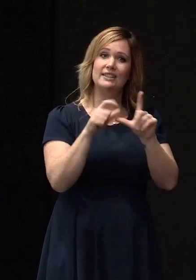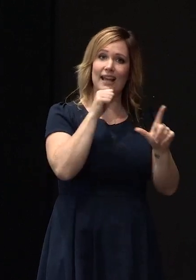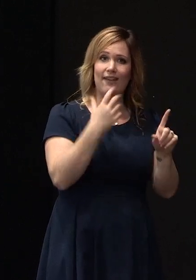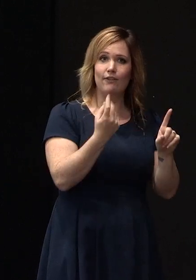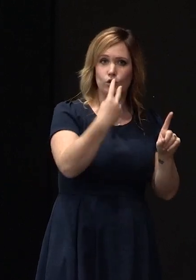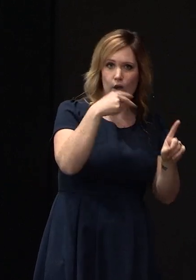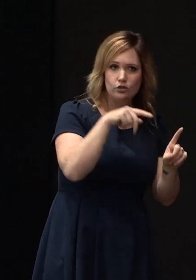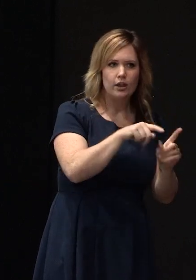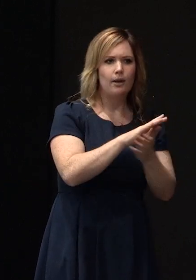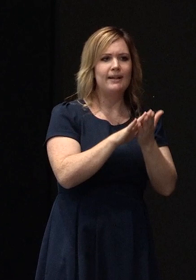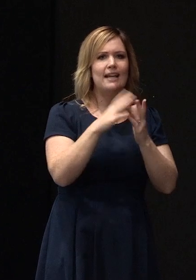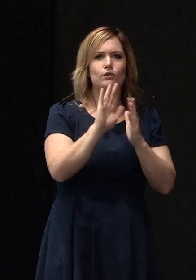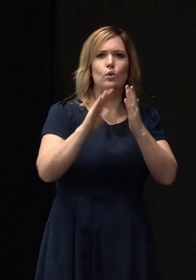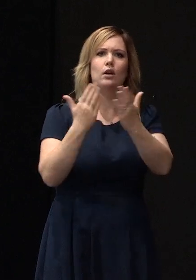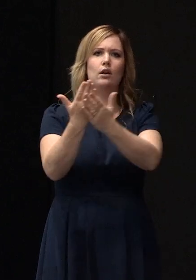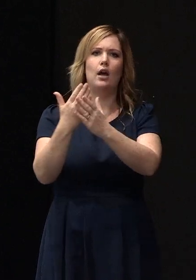have to grant a building concern